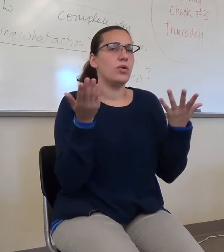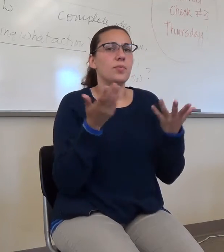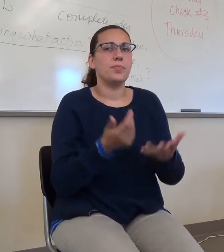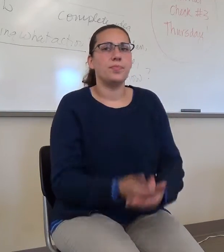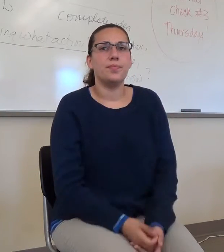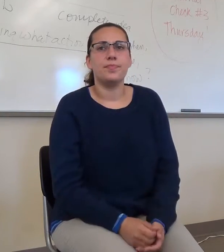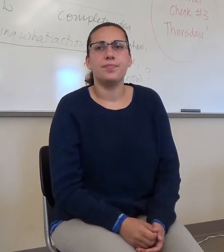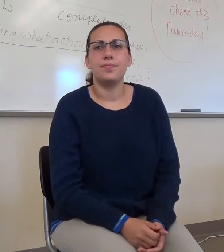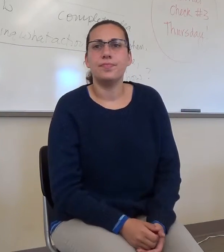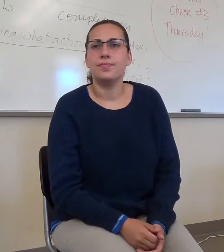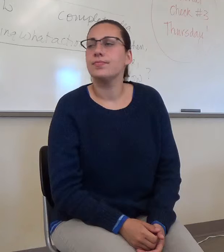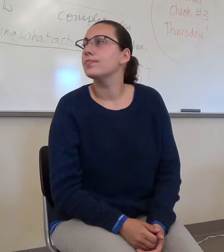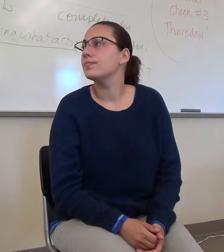Do you see a list?